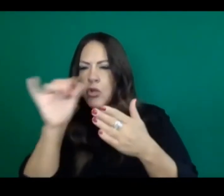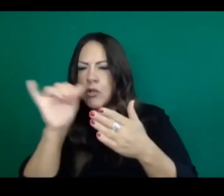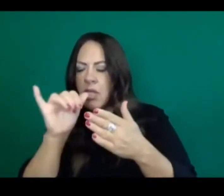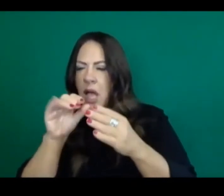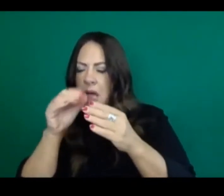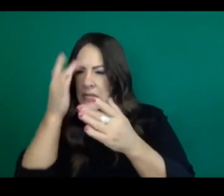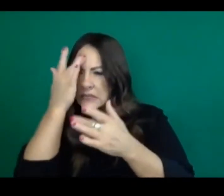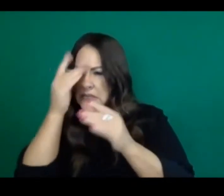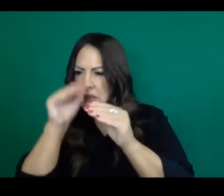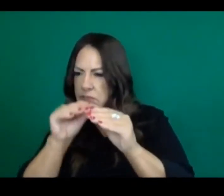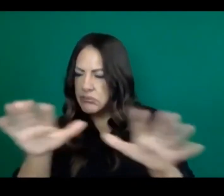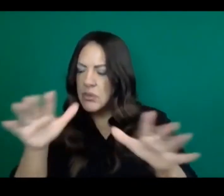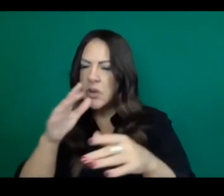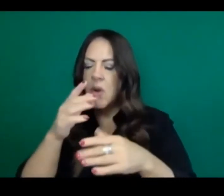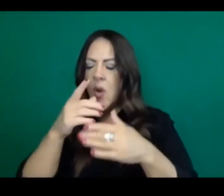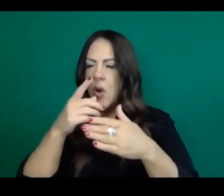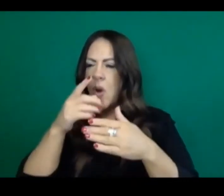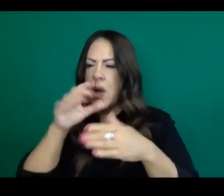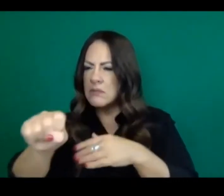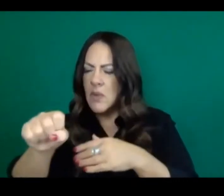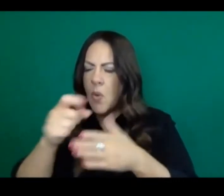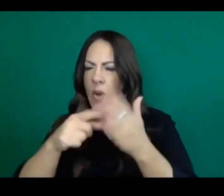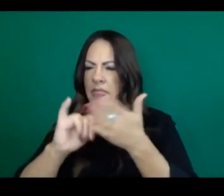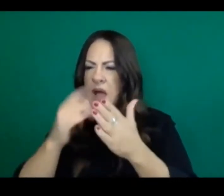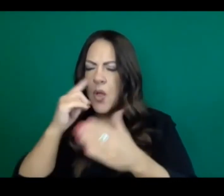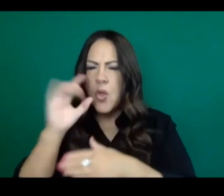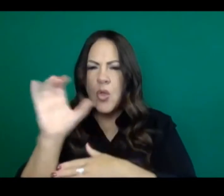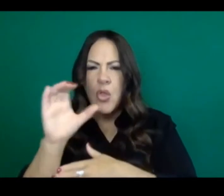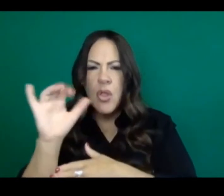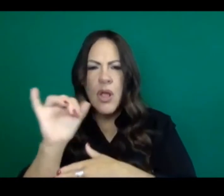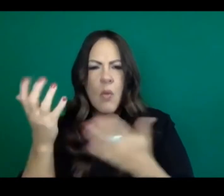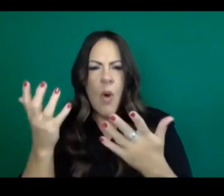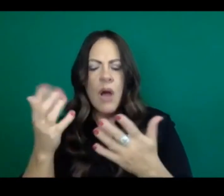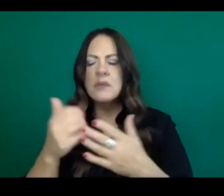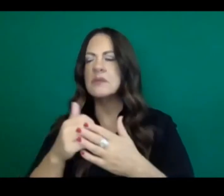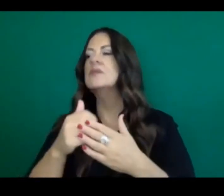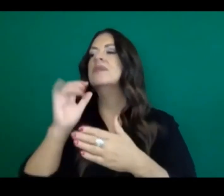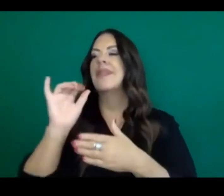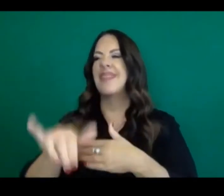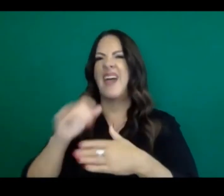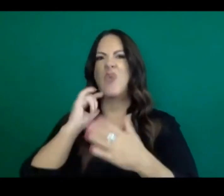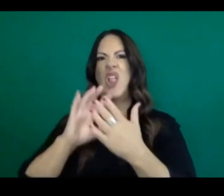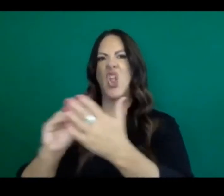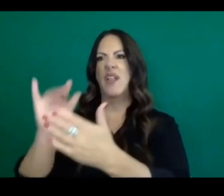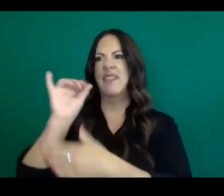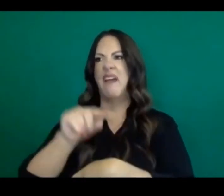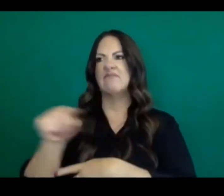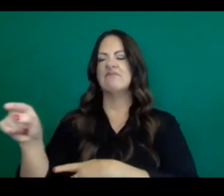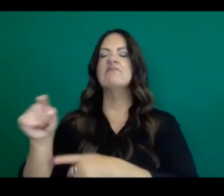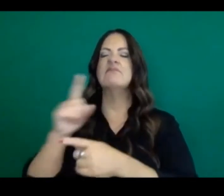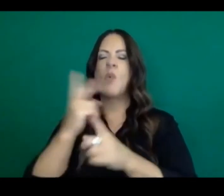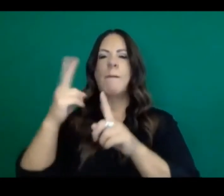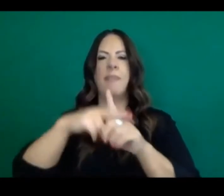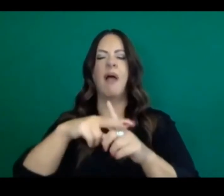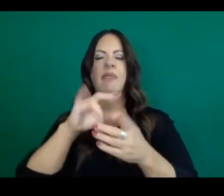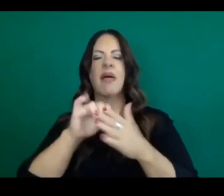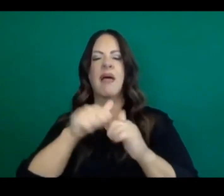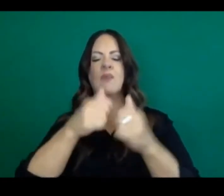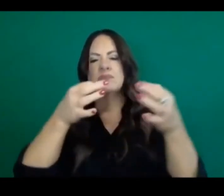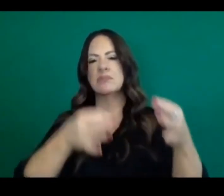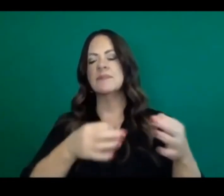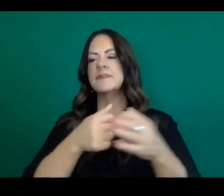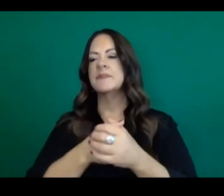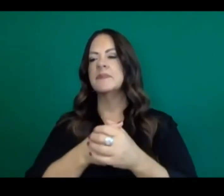also built these around things that aren't necessarily some of the earliest indicators, but